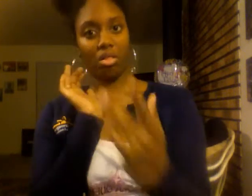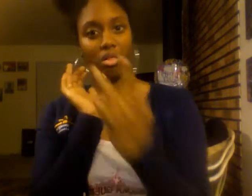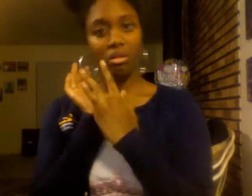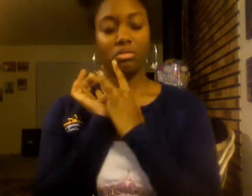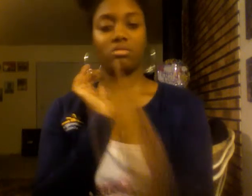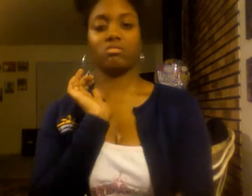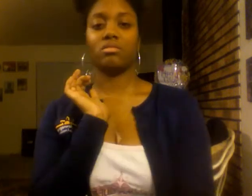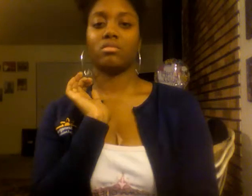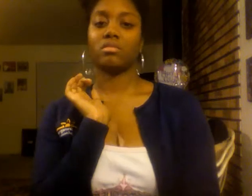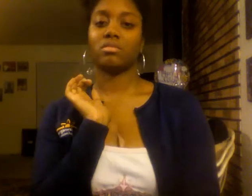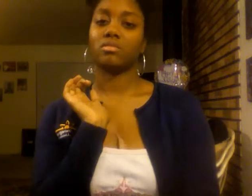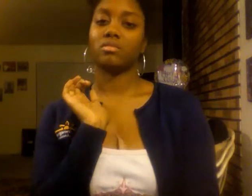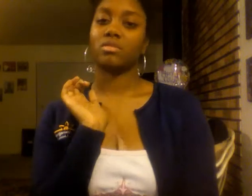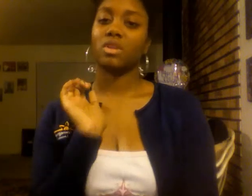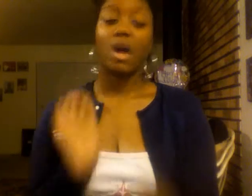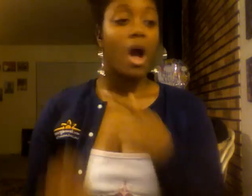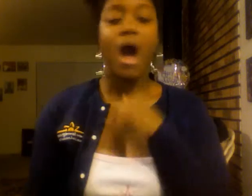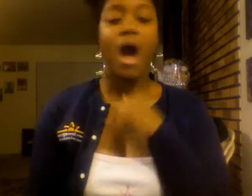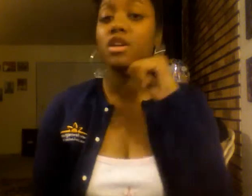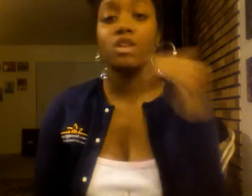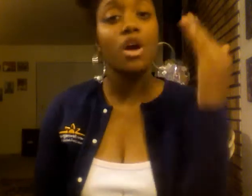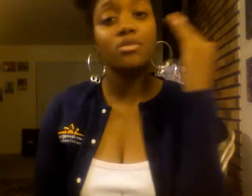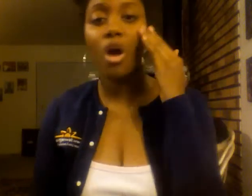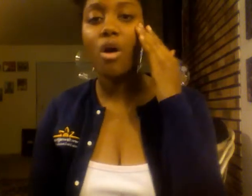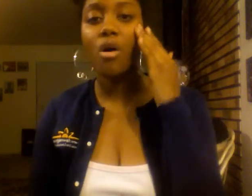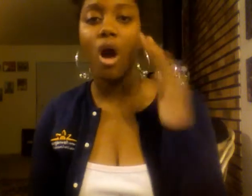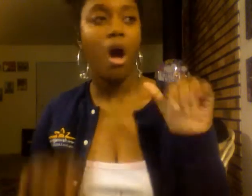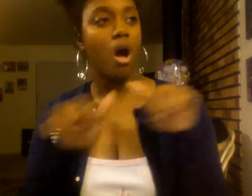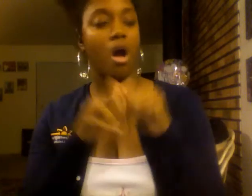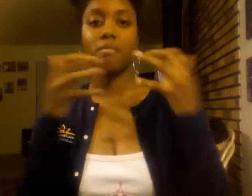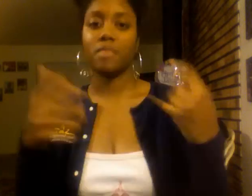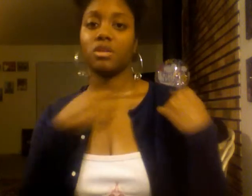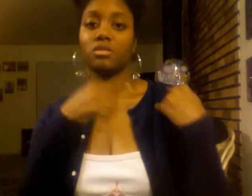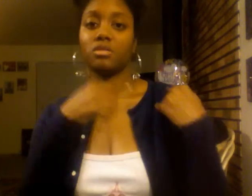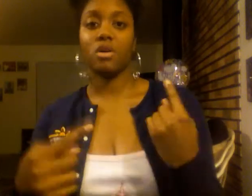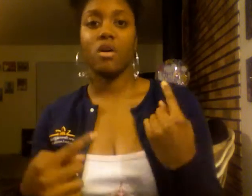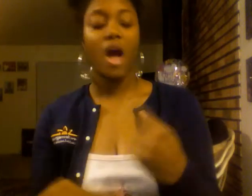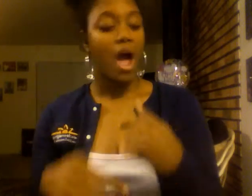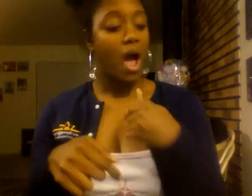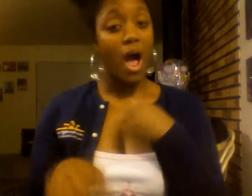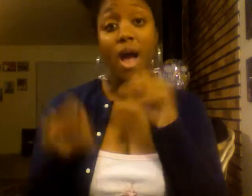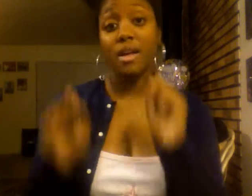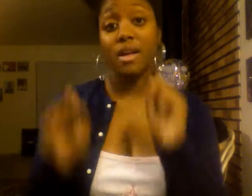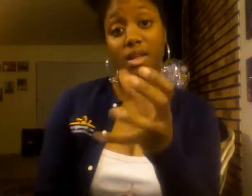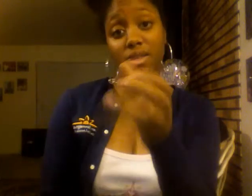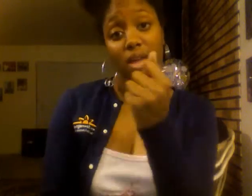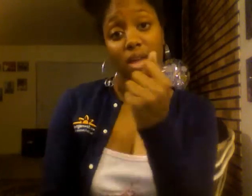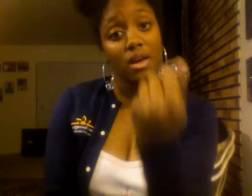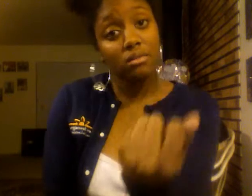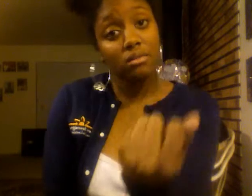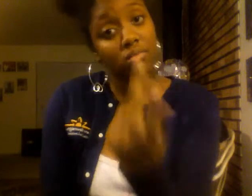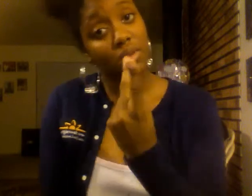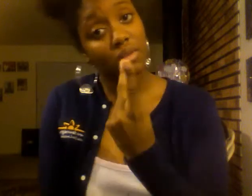for granted, babe. Taking my love for But I don't know how much more I can take from you.